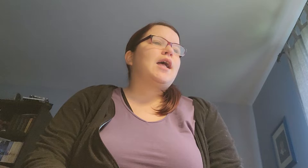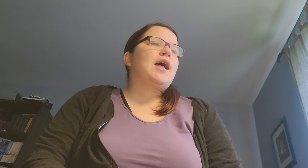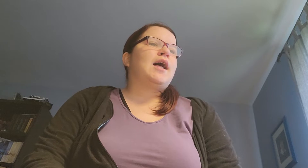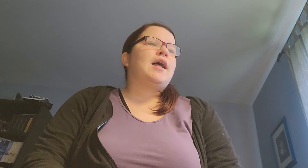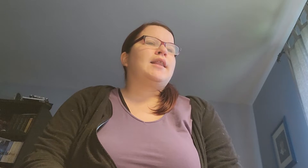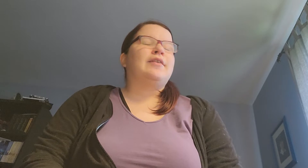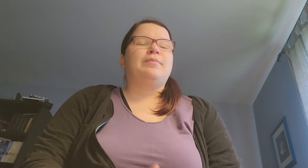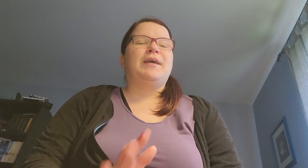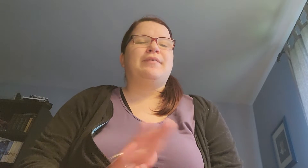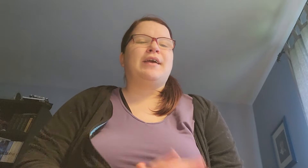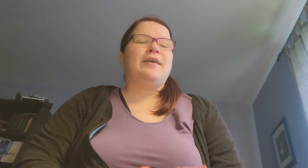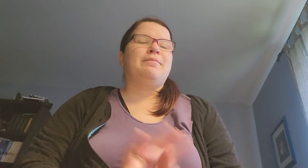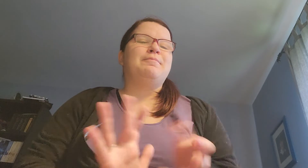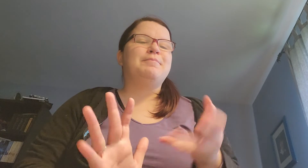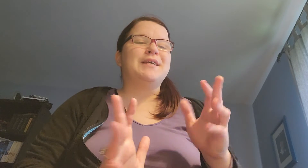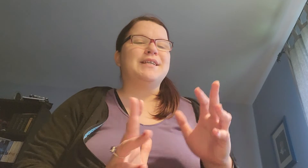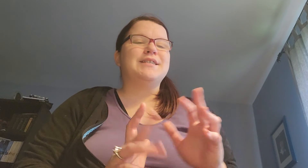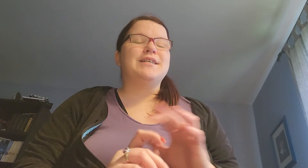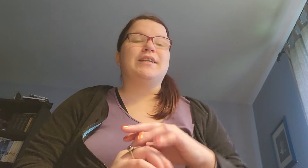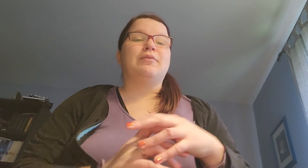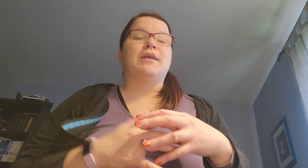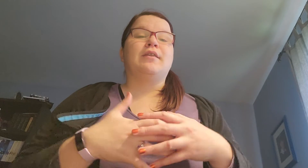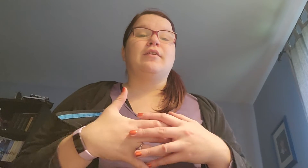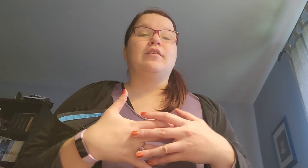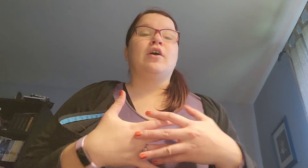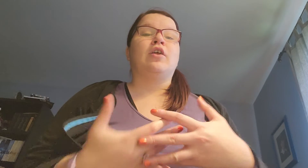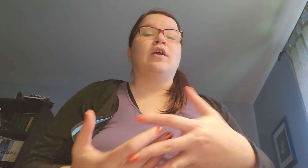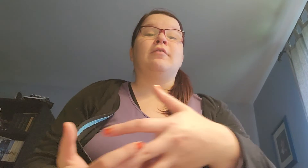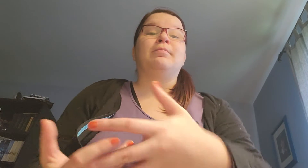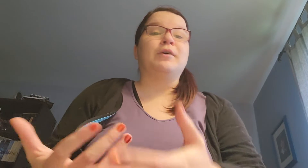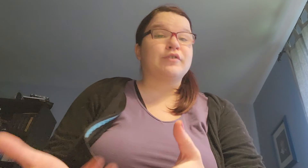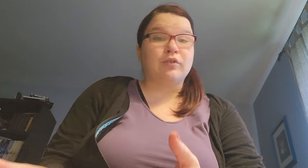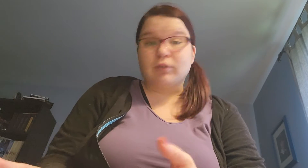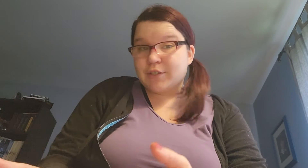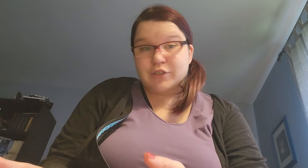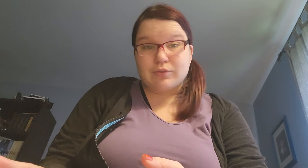Uh, that's because I've been dealing with a lot of personal issues.